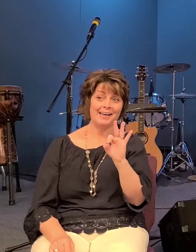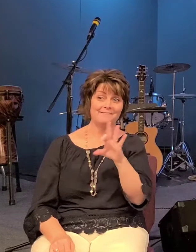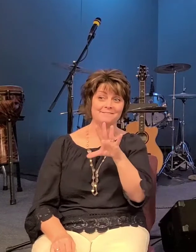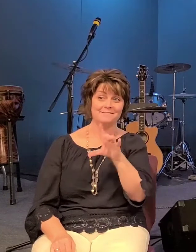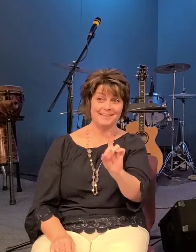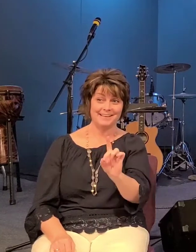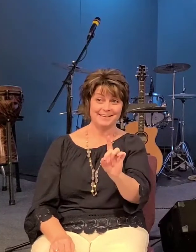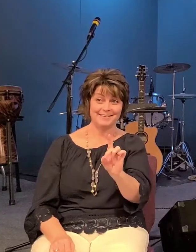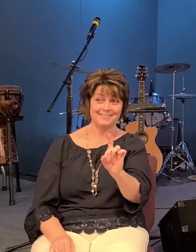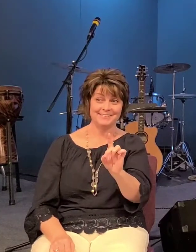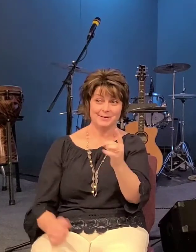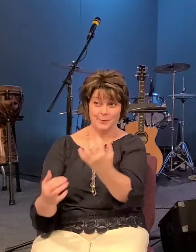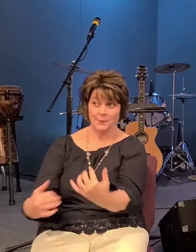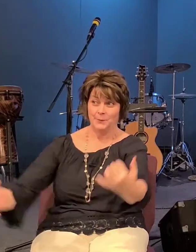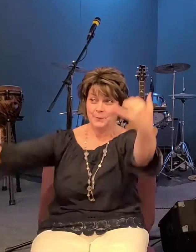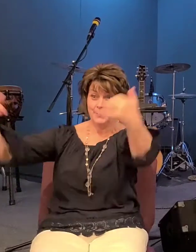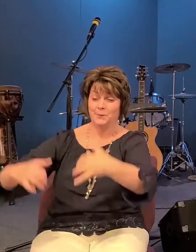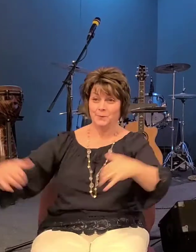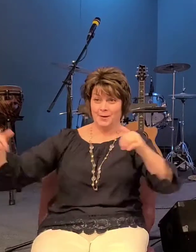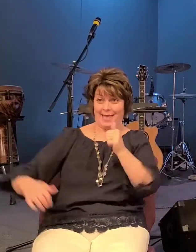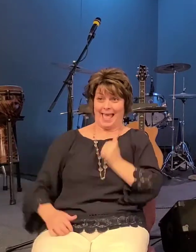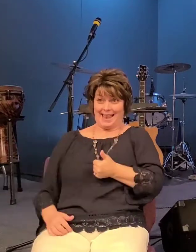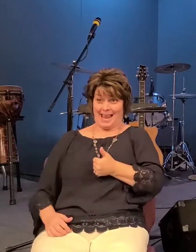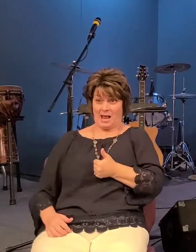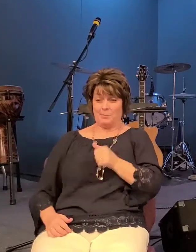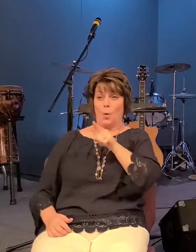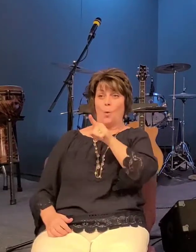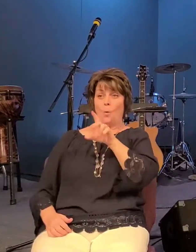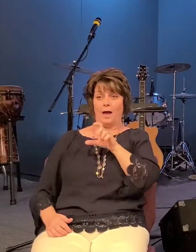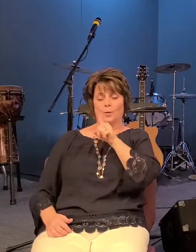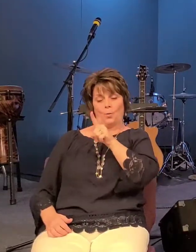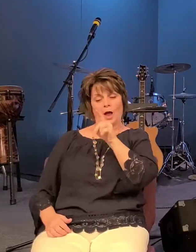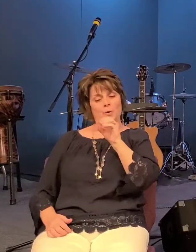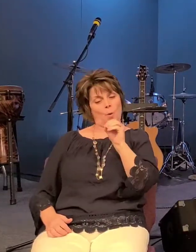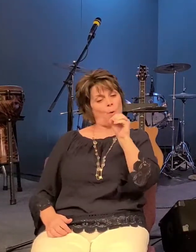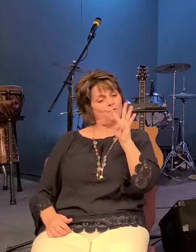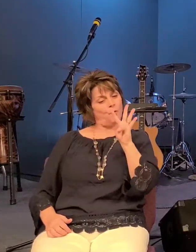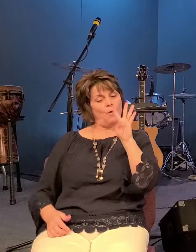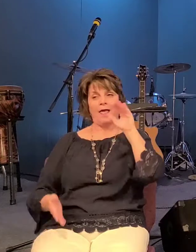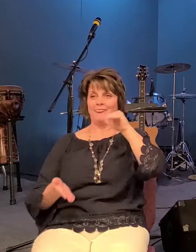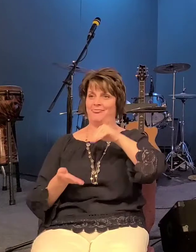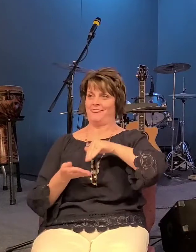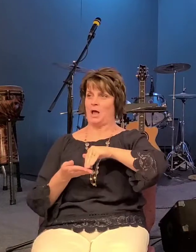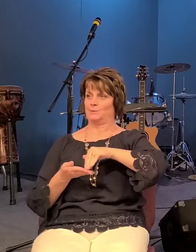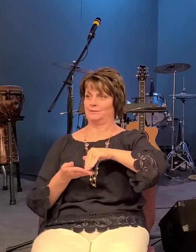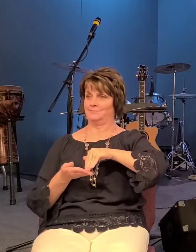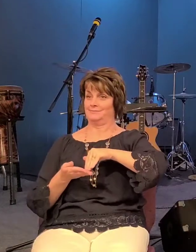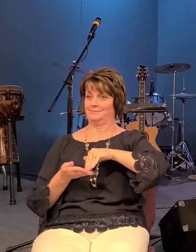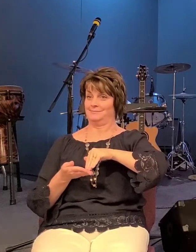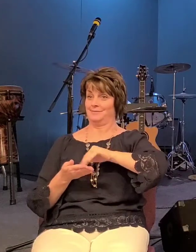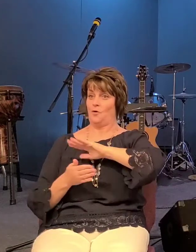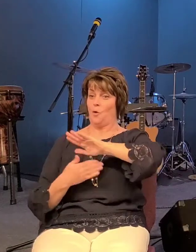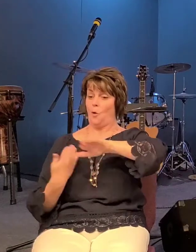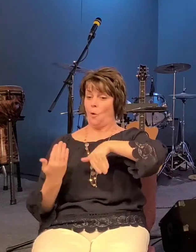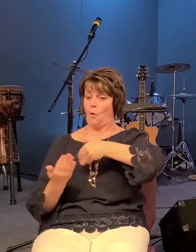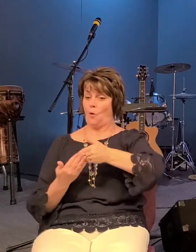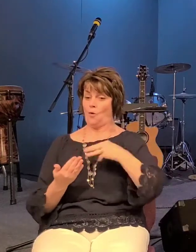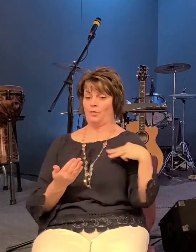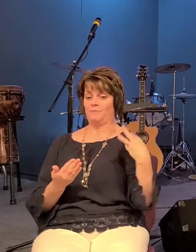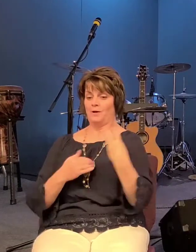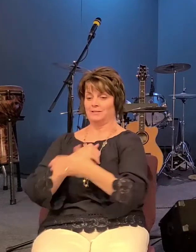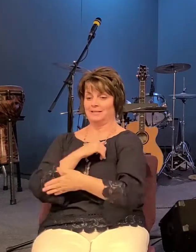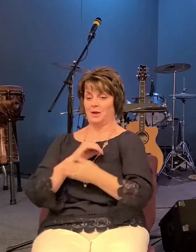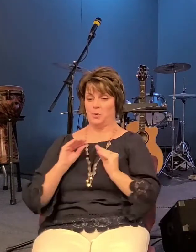104 000. you could put all of washington county inside of kyle